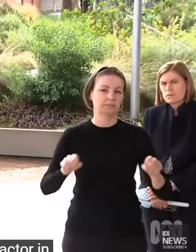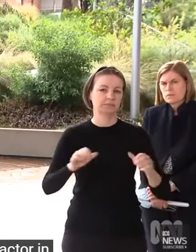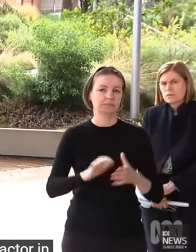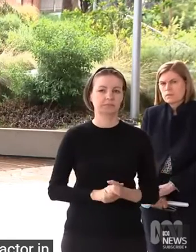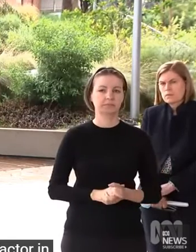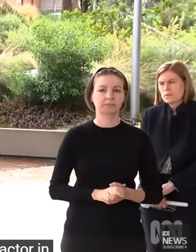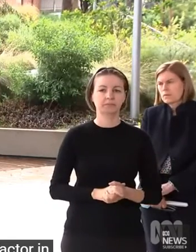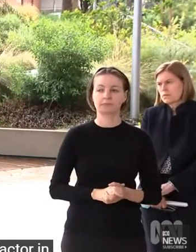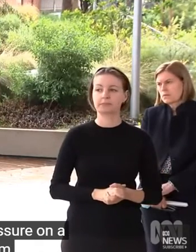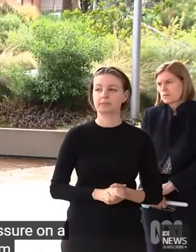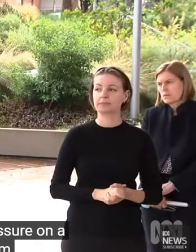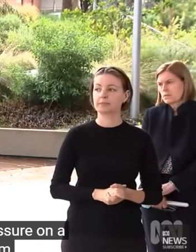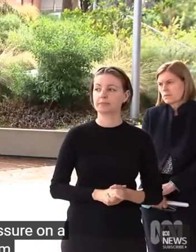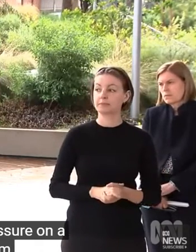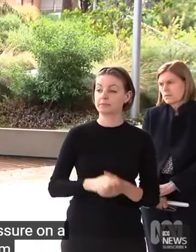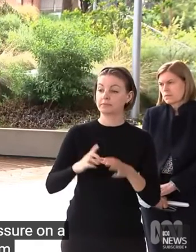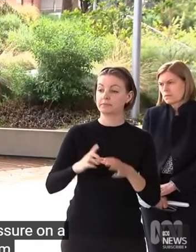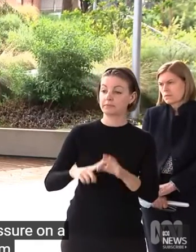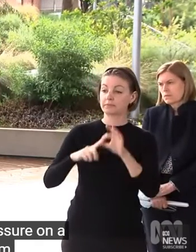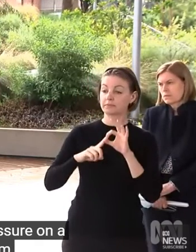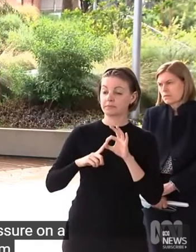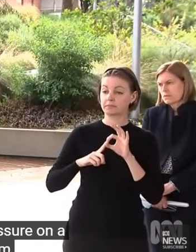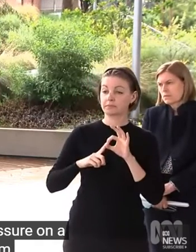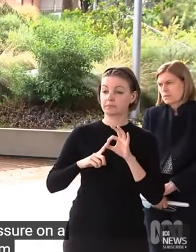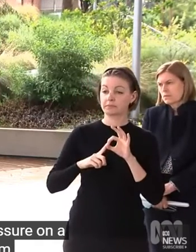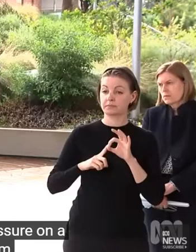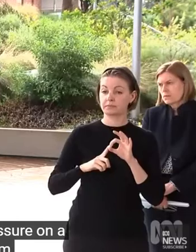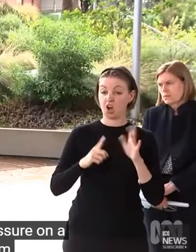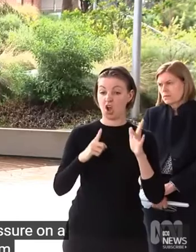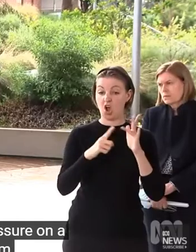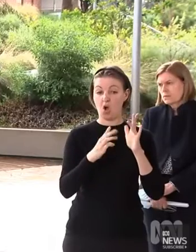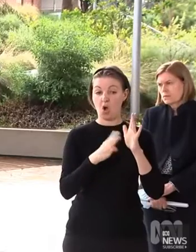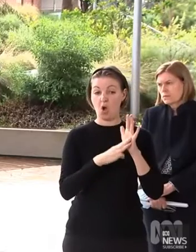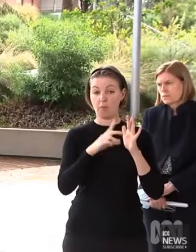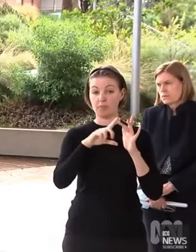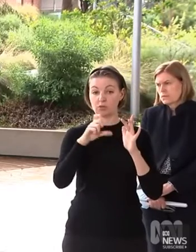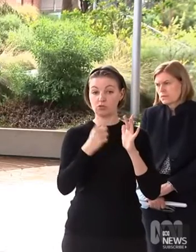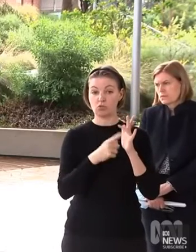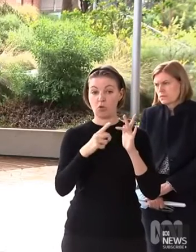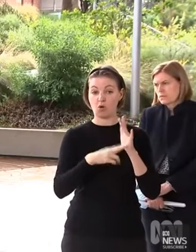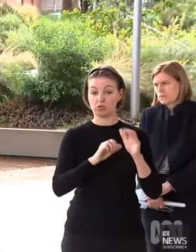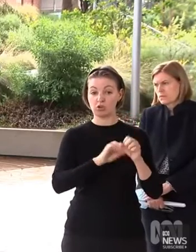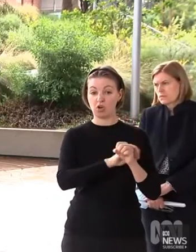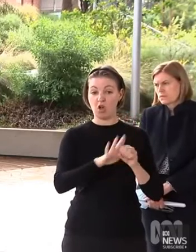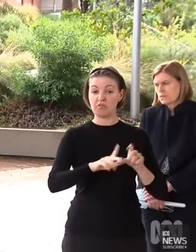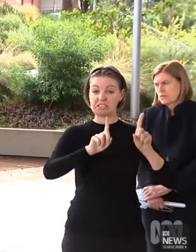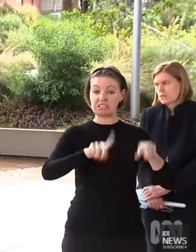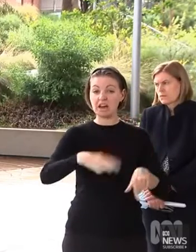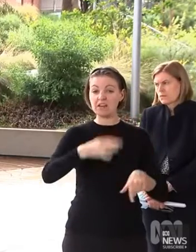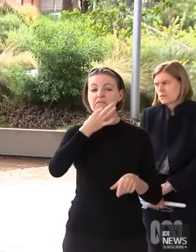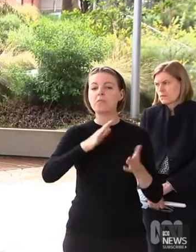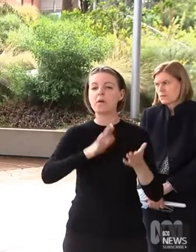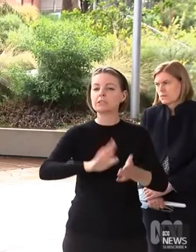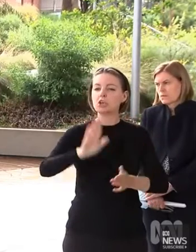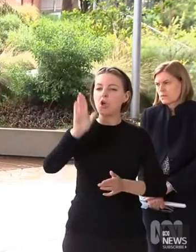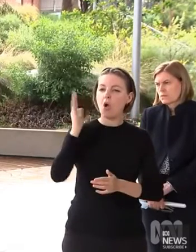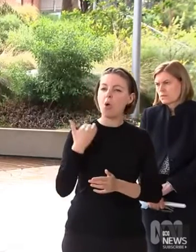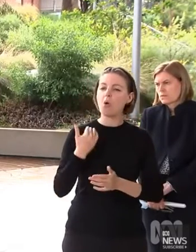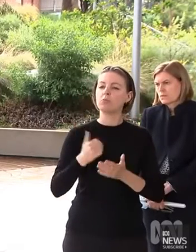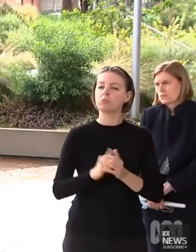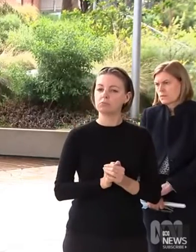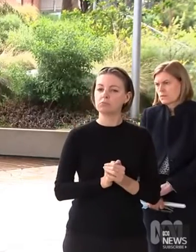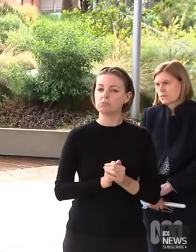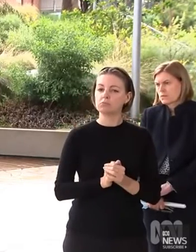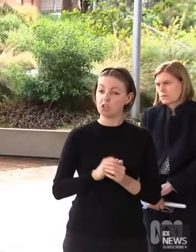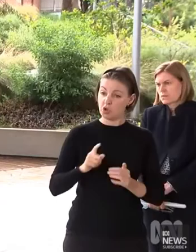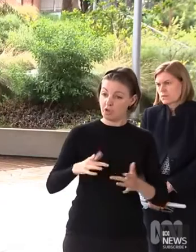It's been a couple of months now since the Onacrom wave first appeared. you satisfied with both the speed and the amount of support of our local businesses? Is there anything the Federal